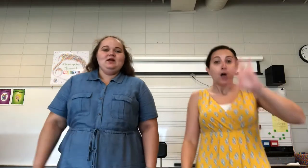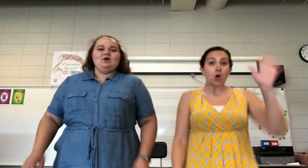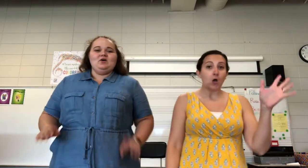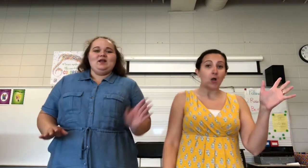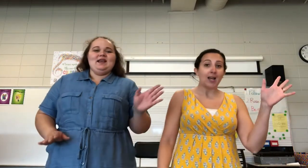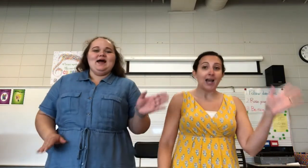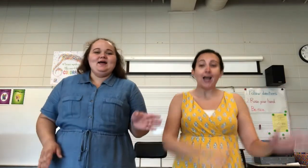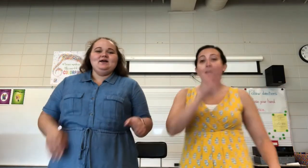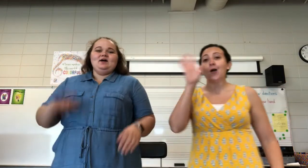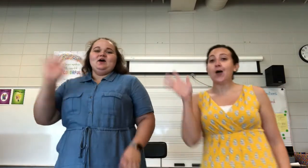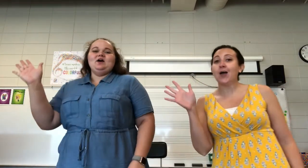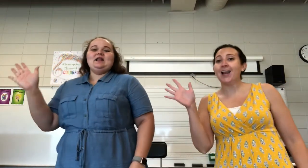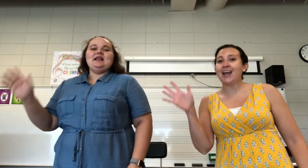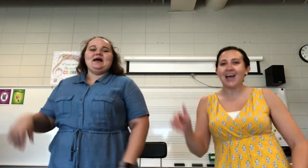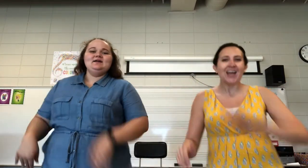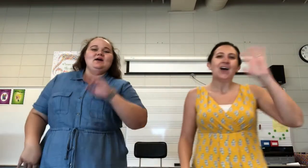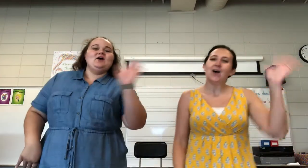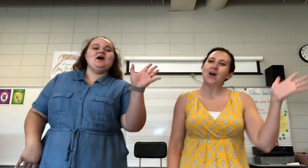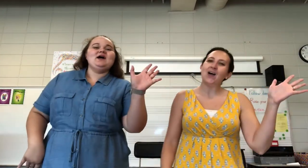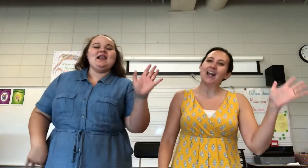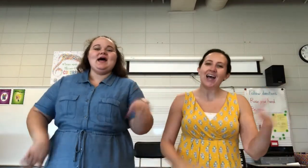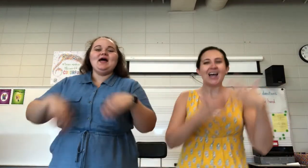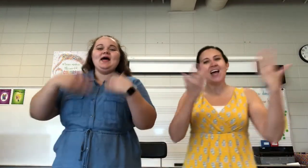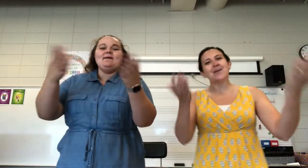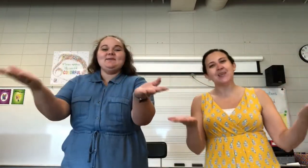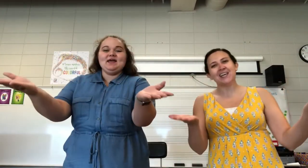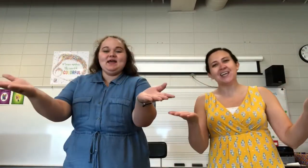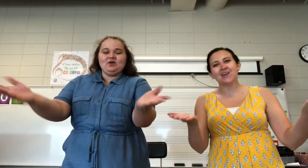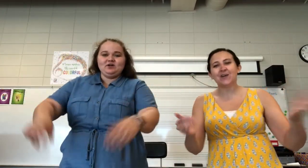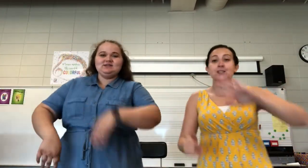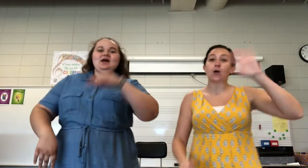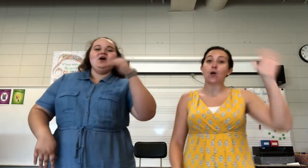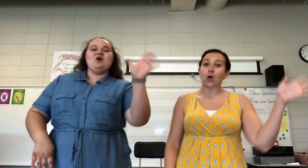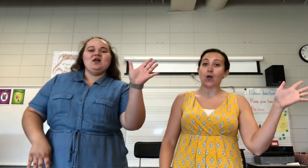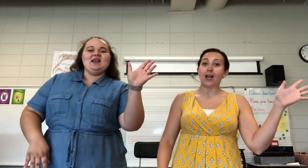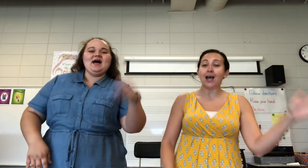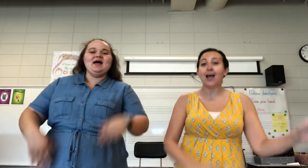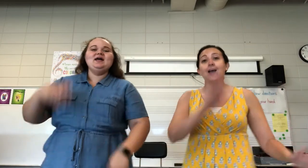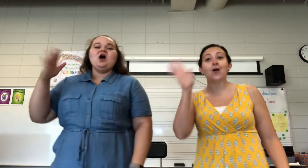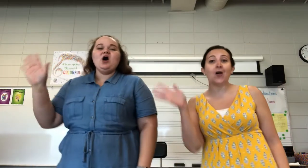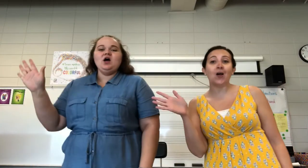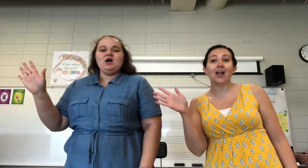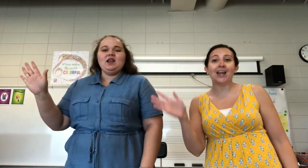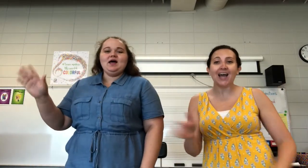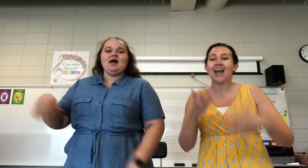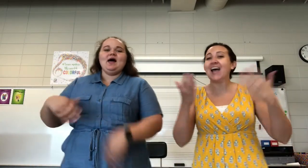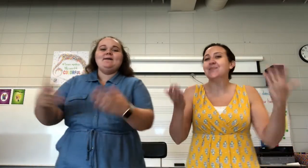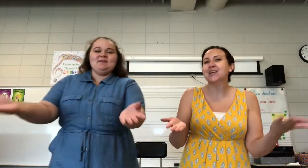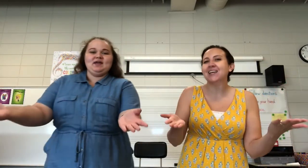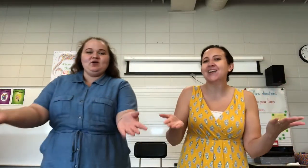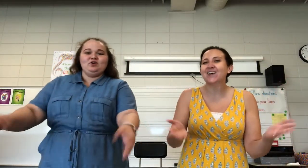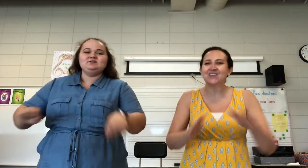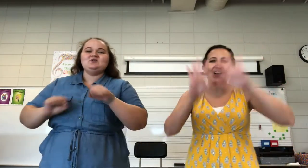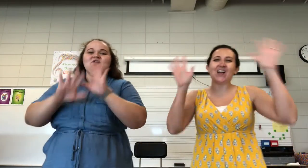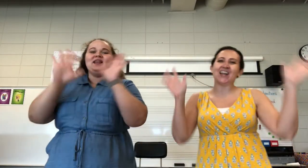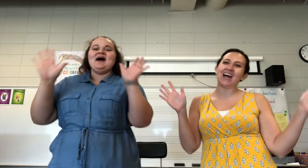Hola, hola, hola, amigos. Hola, hola, amigos. Hola,